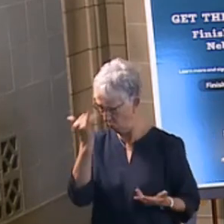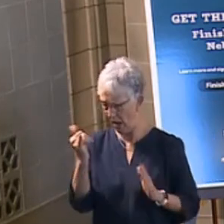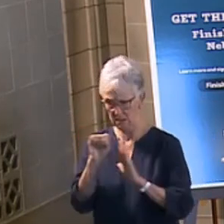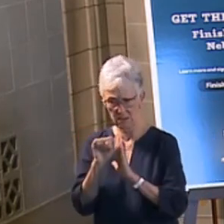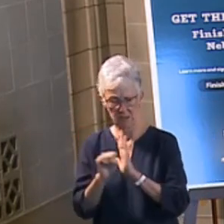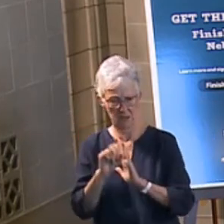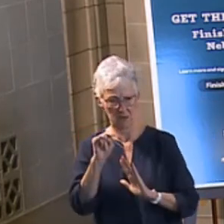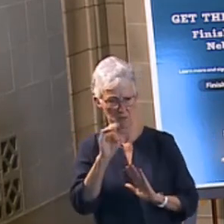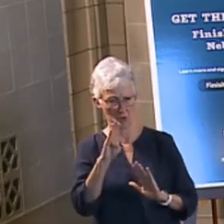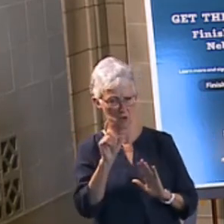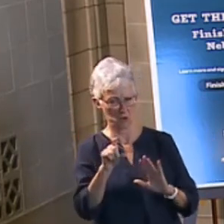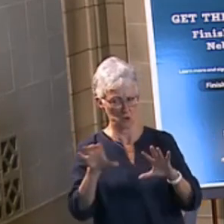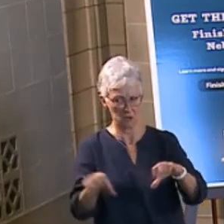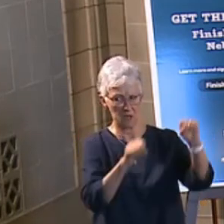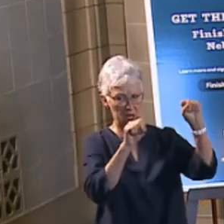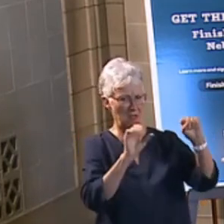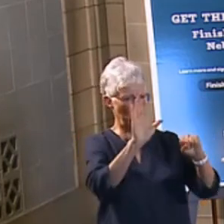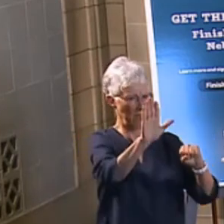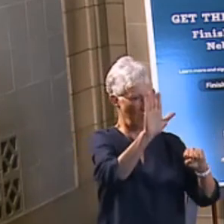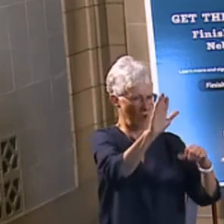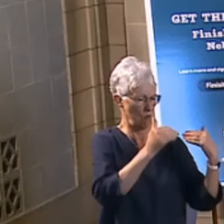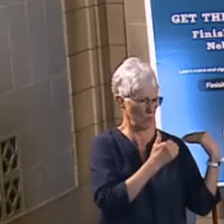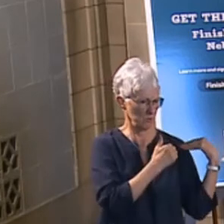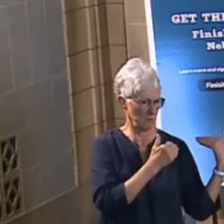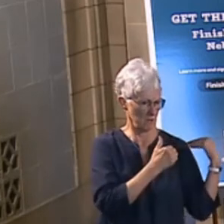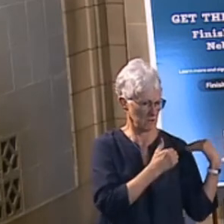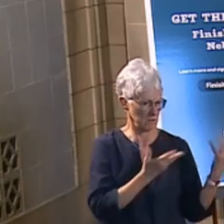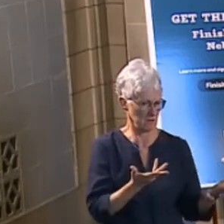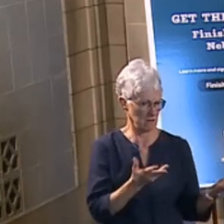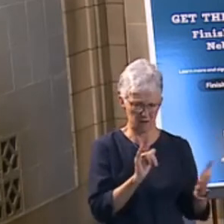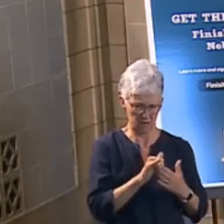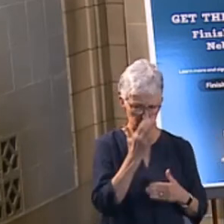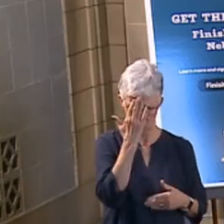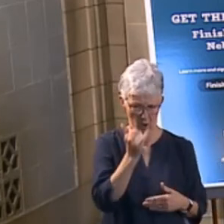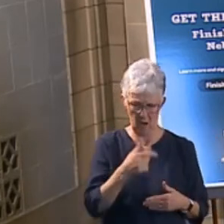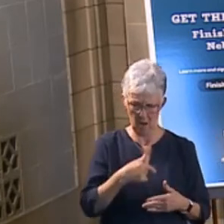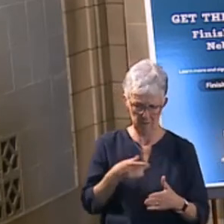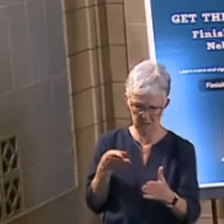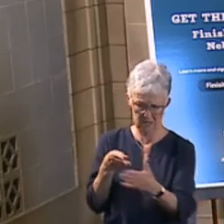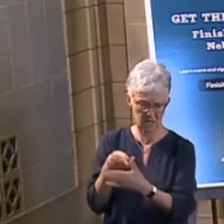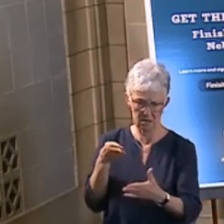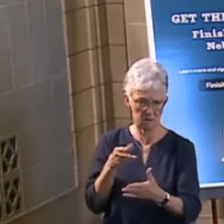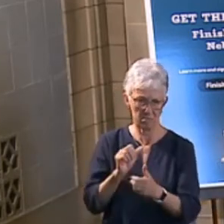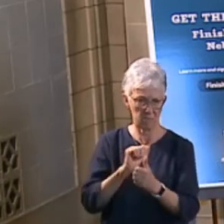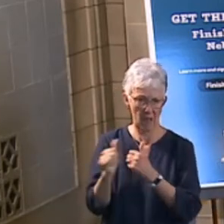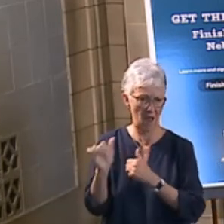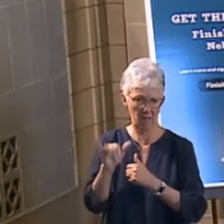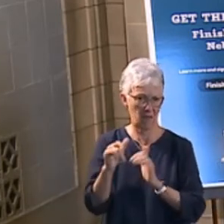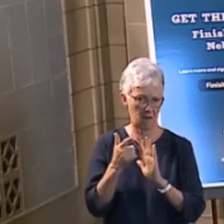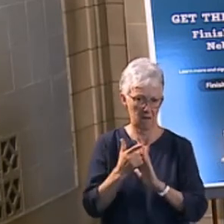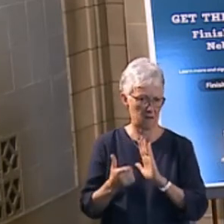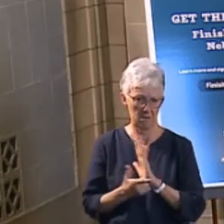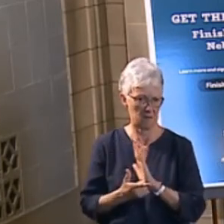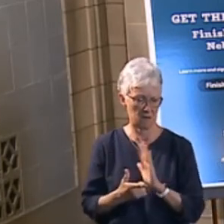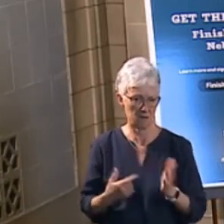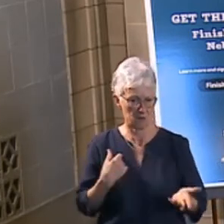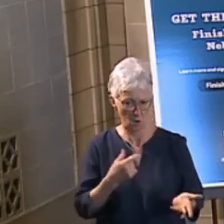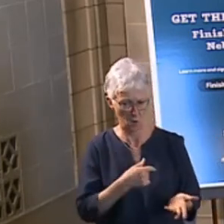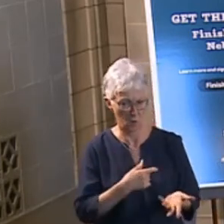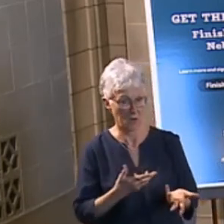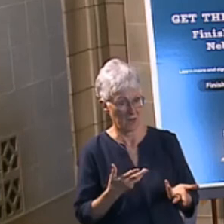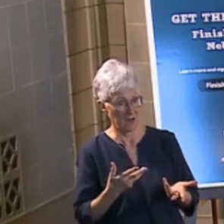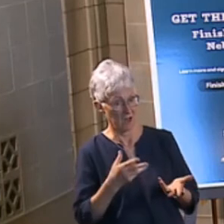to take over that pension liability. So that is why I oppose this bill, that as we get into more of the actual administration